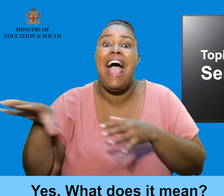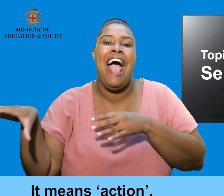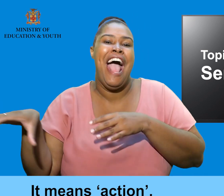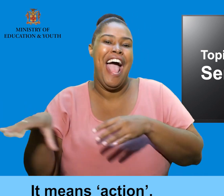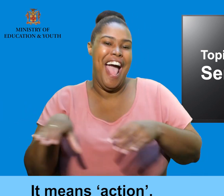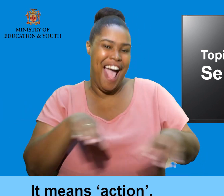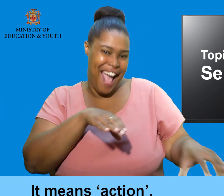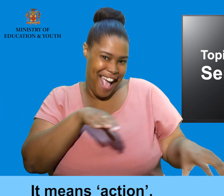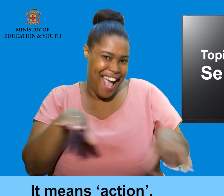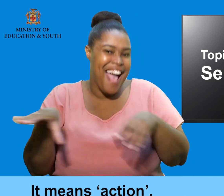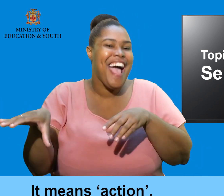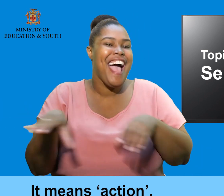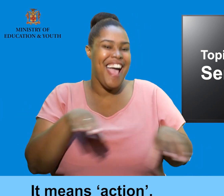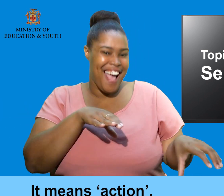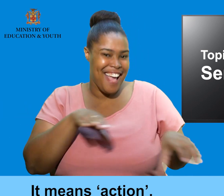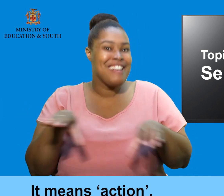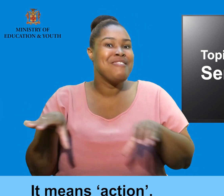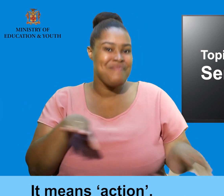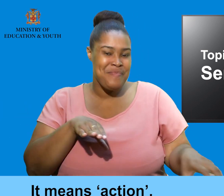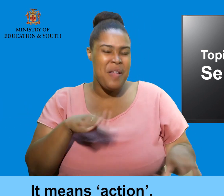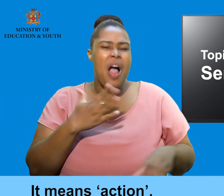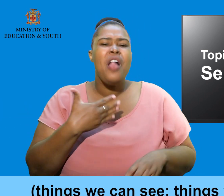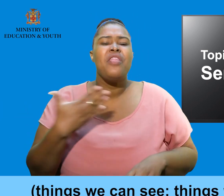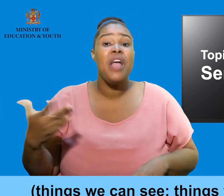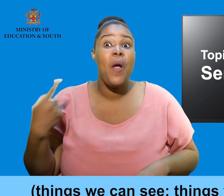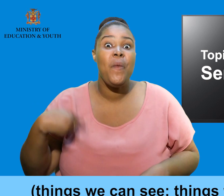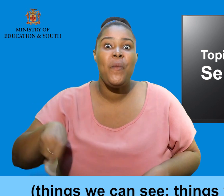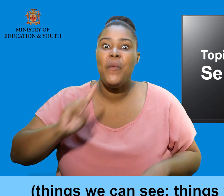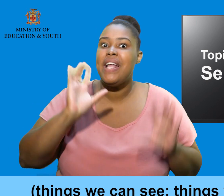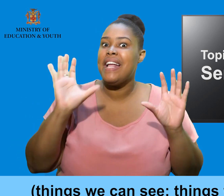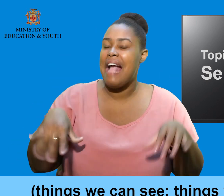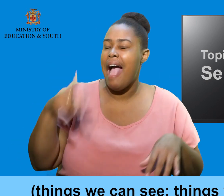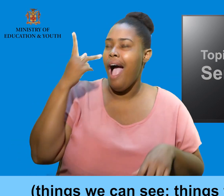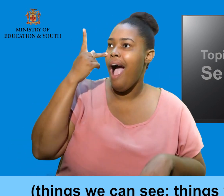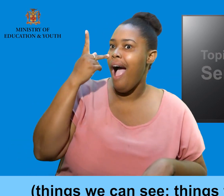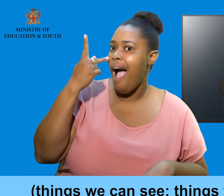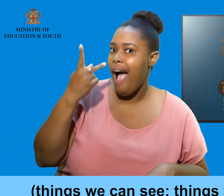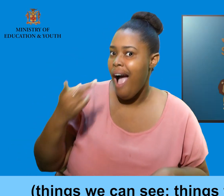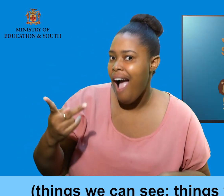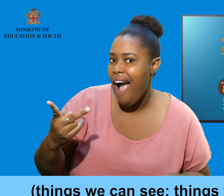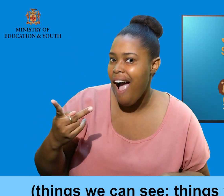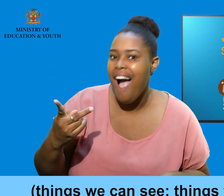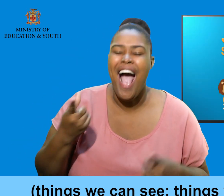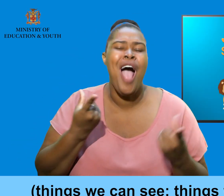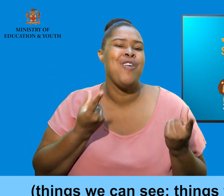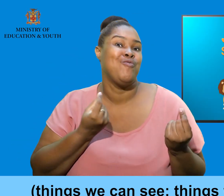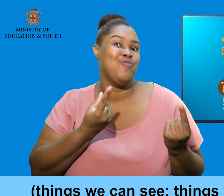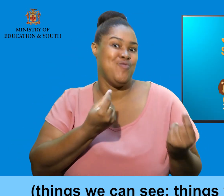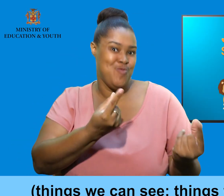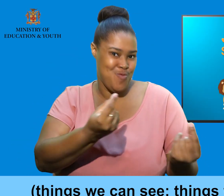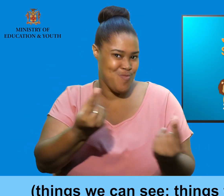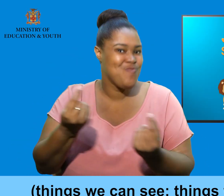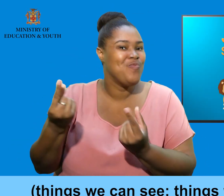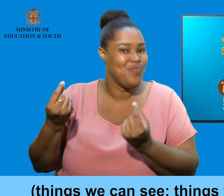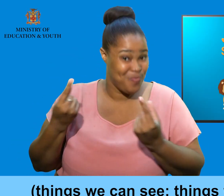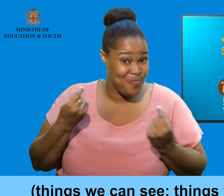It means action. Things we can see. Things we can do.